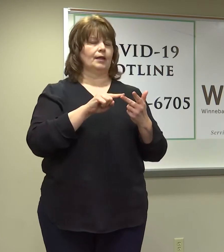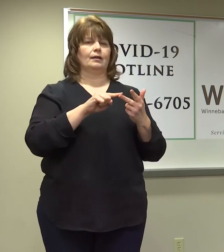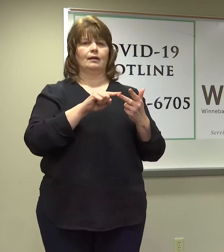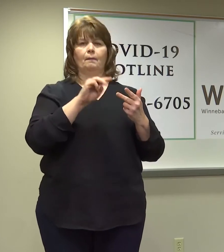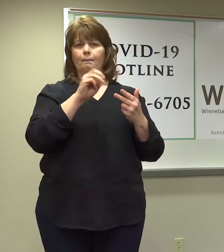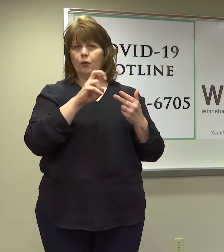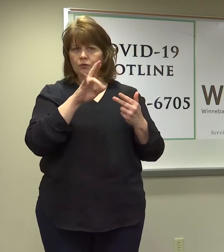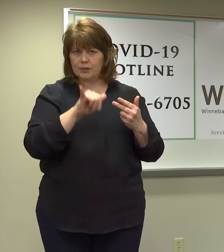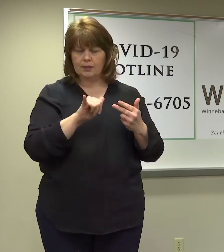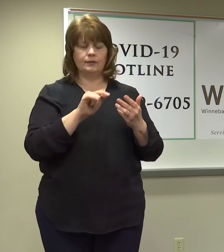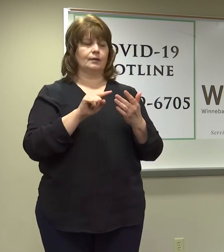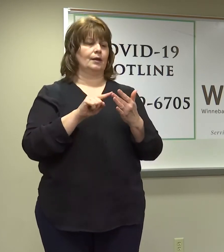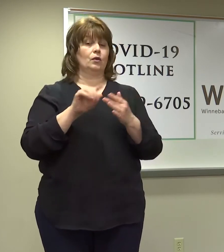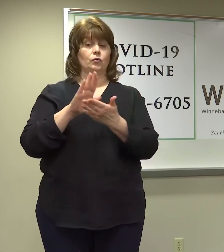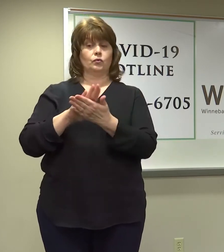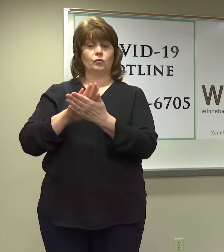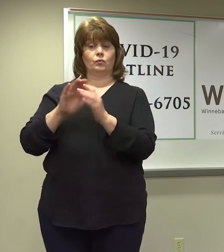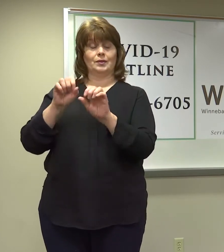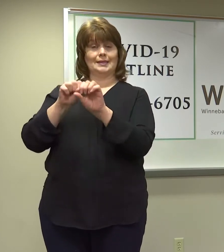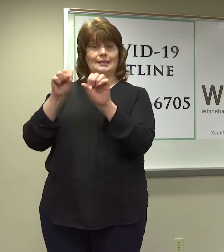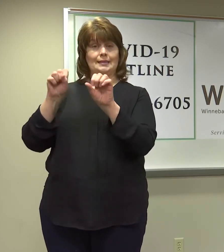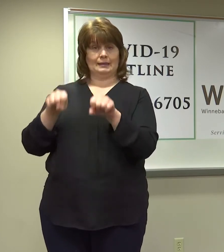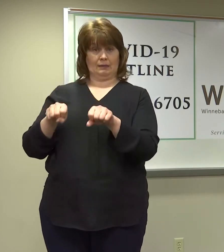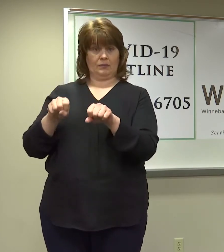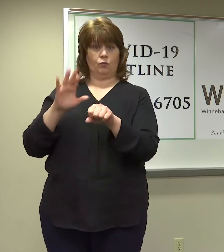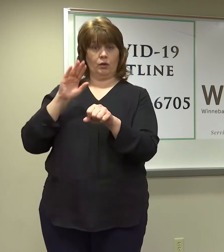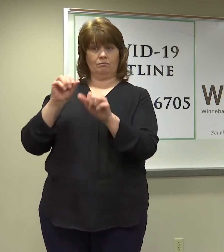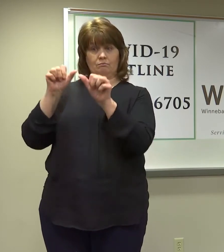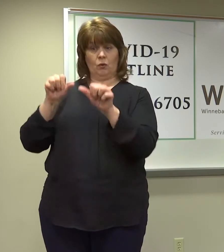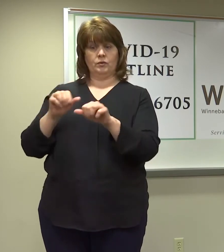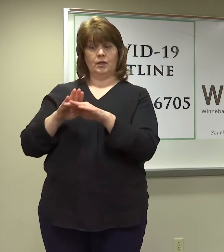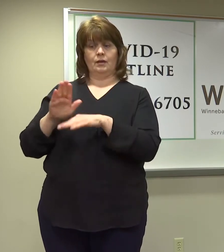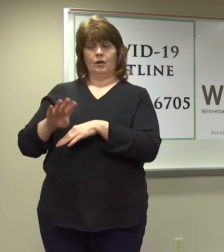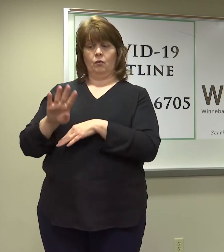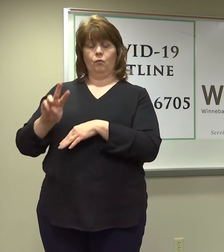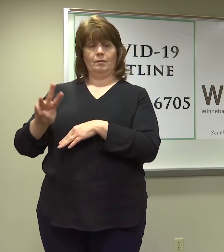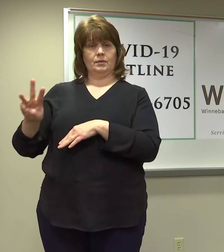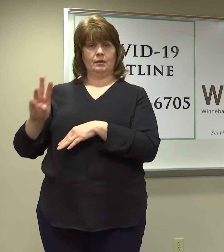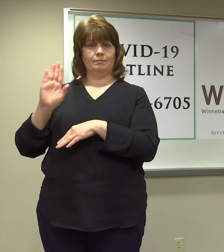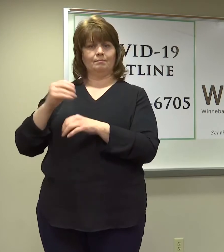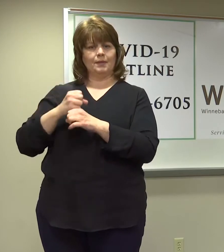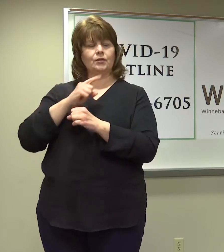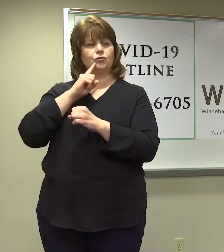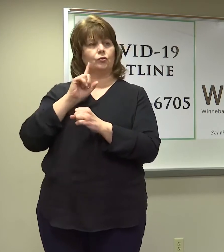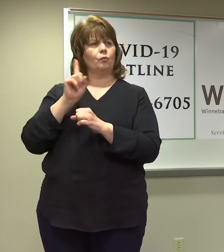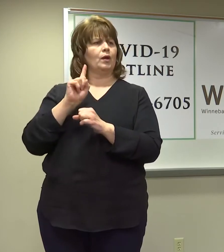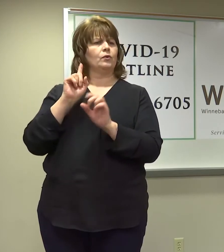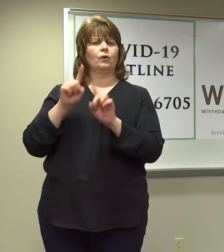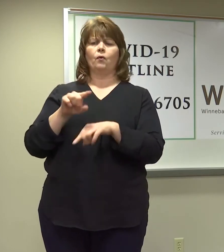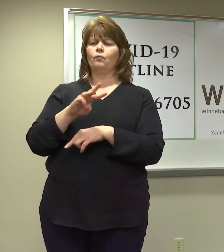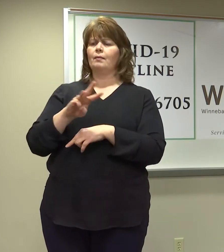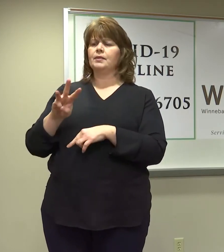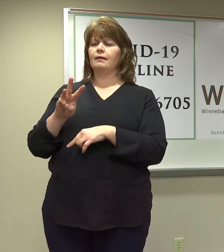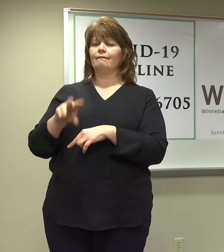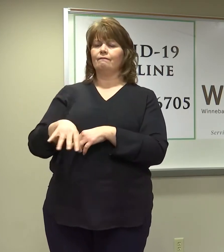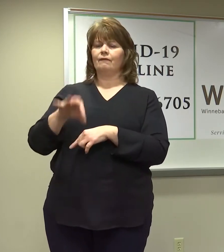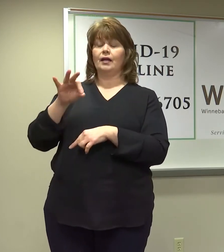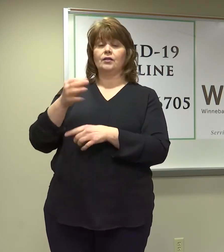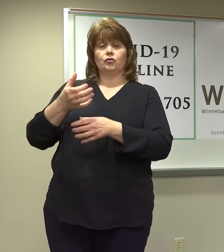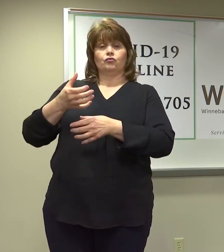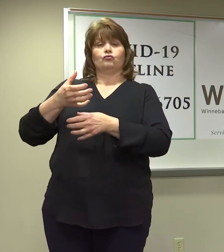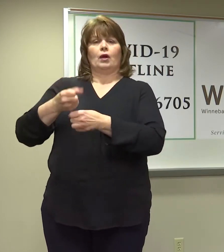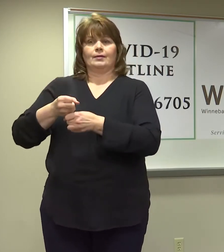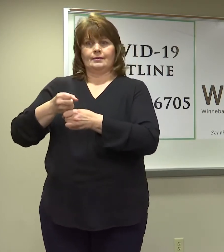school systems as they come on to put that on there. Because again, you want to go to a trusted site. We've been encouraging people not to just click on links.